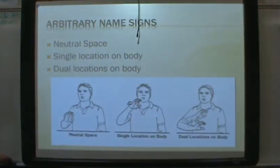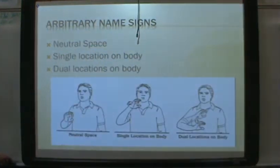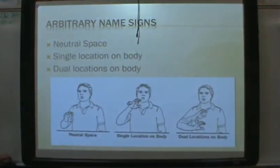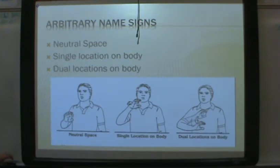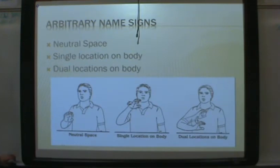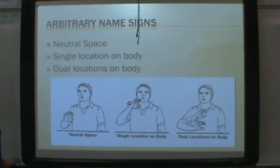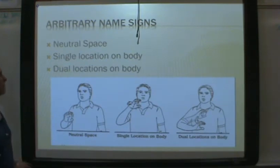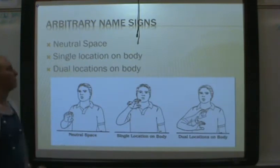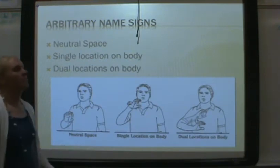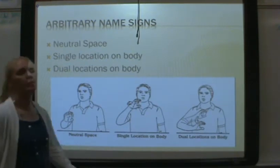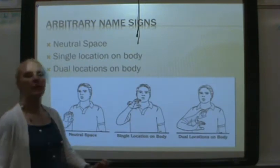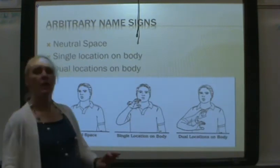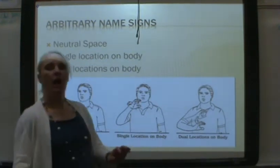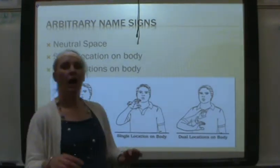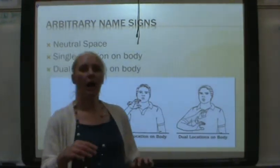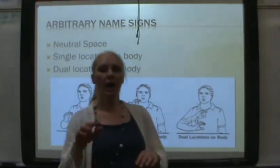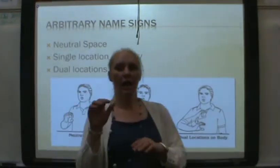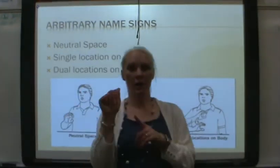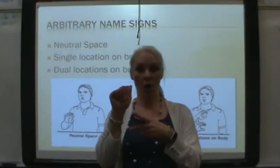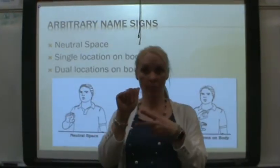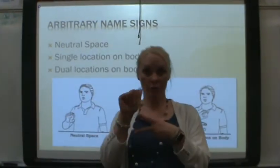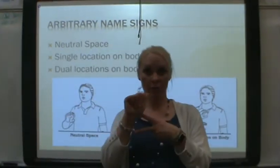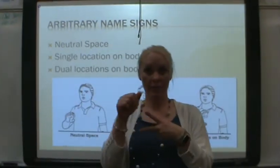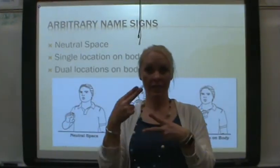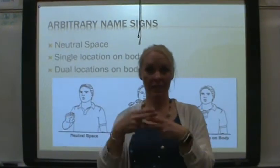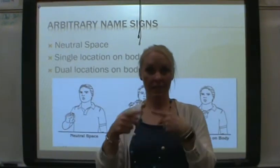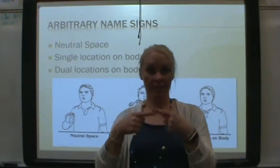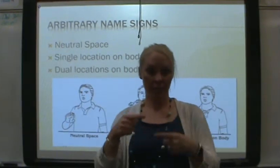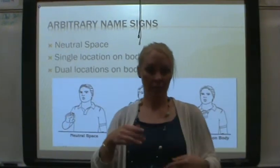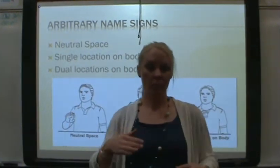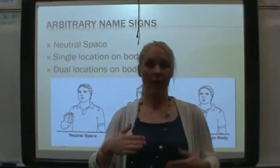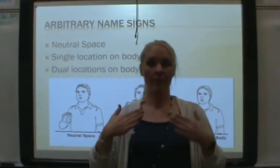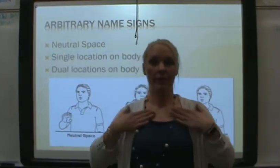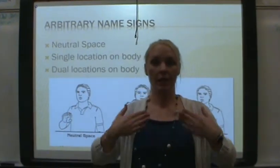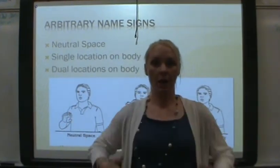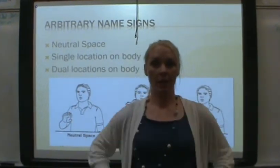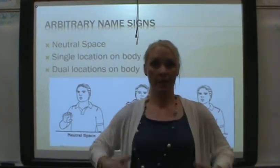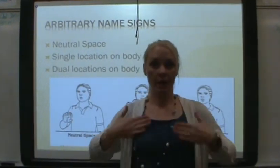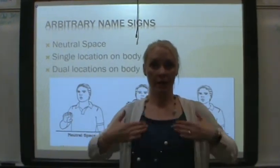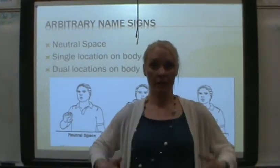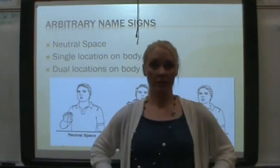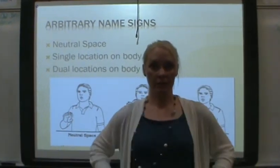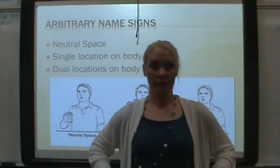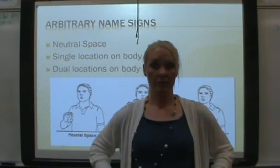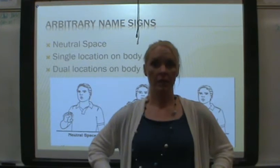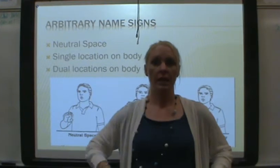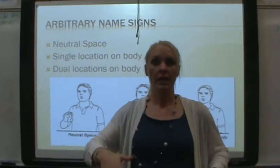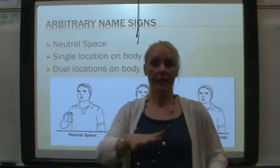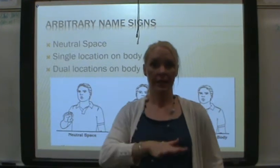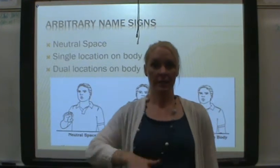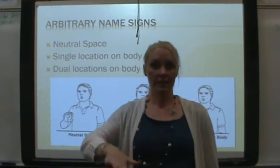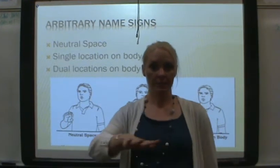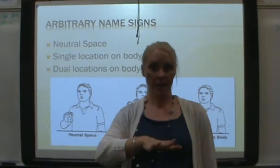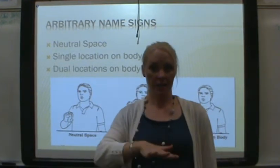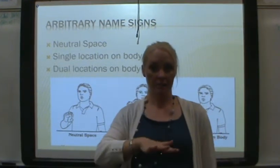Alright. Uh, an arbitrary name sign will happen on the body, in space,